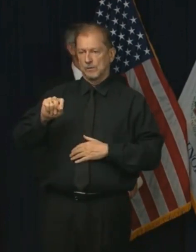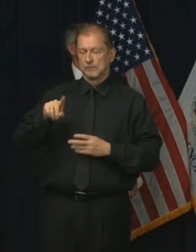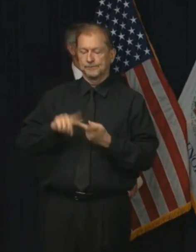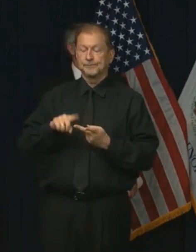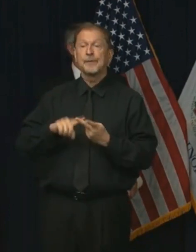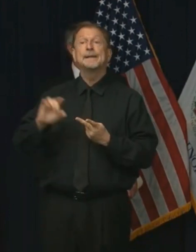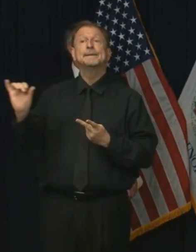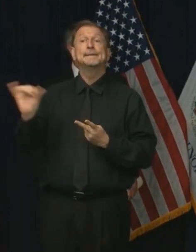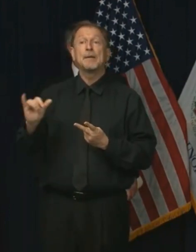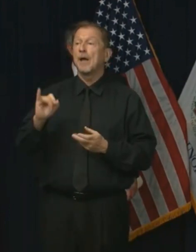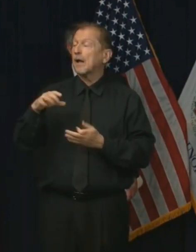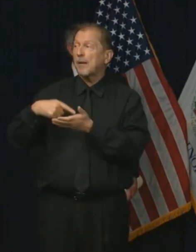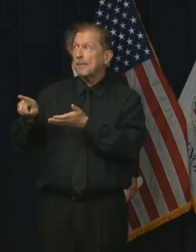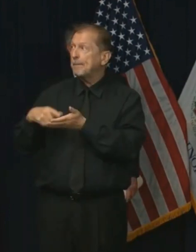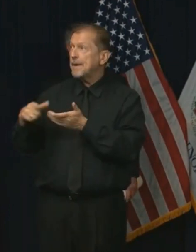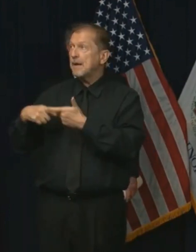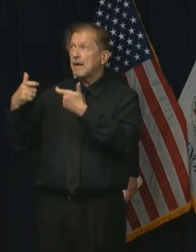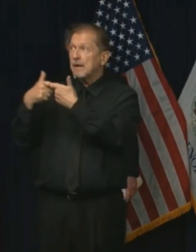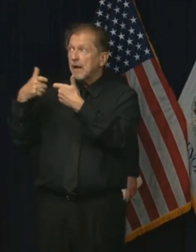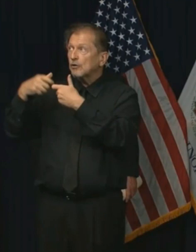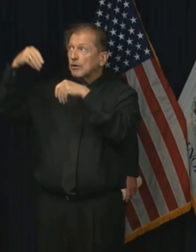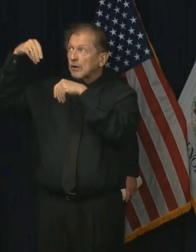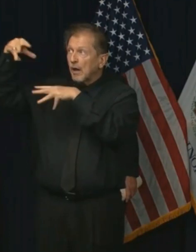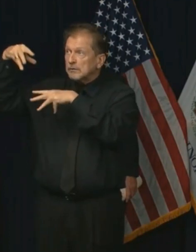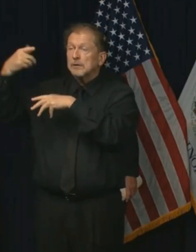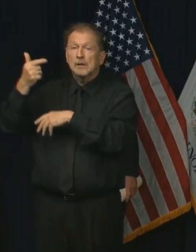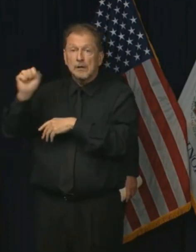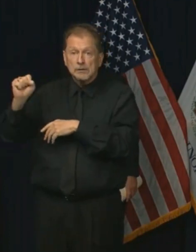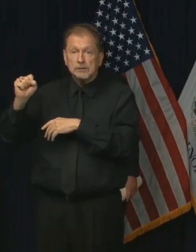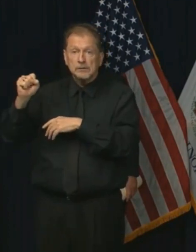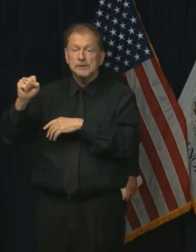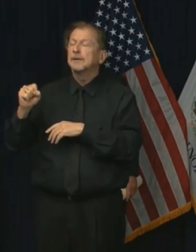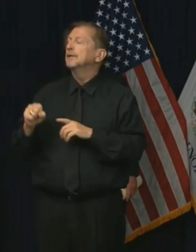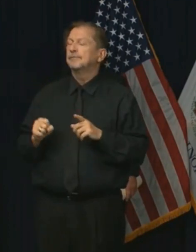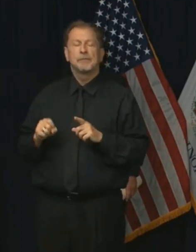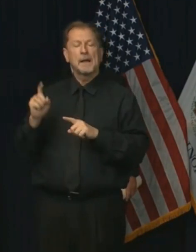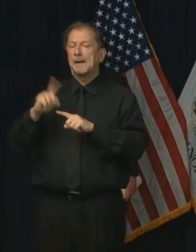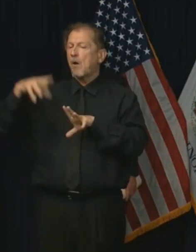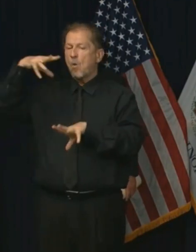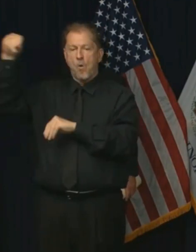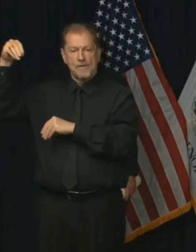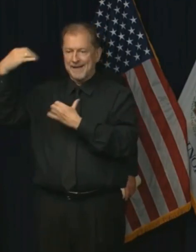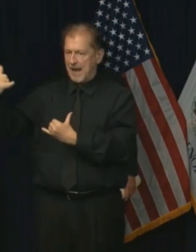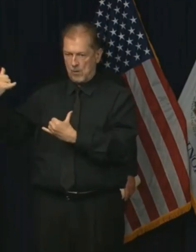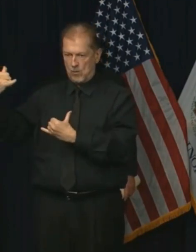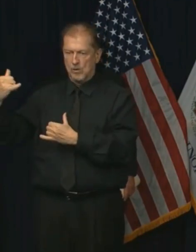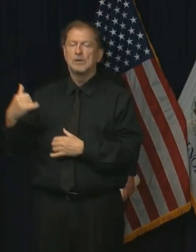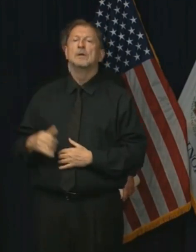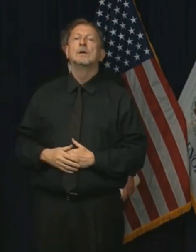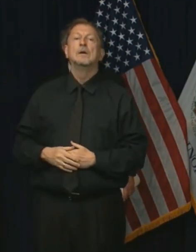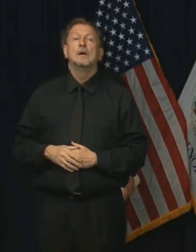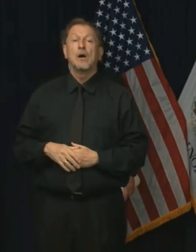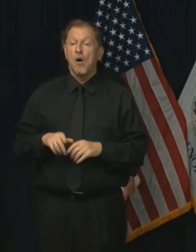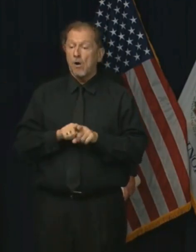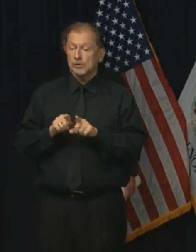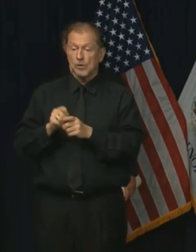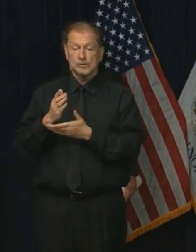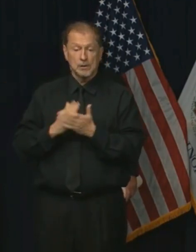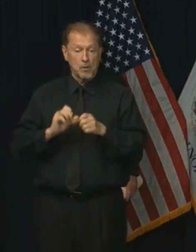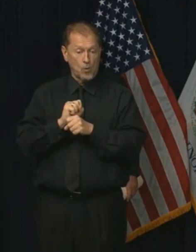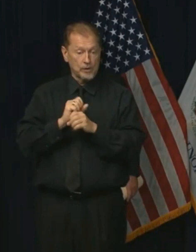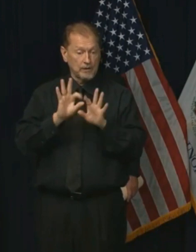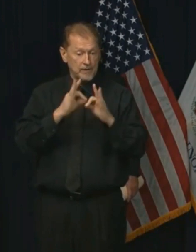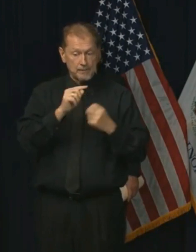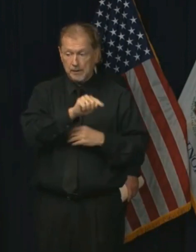be utilizing. And we've provided other supports for, you know, for working families and really everybody